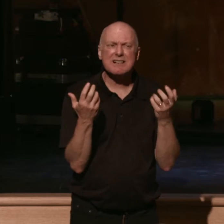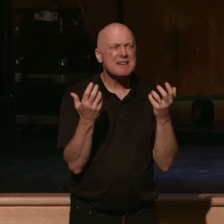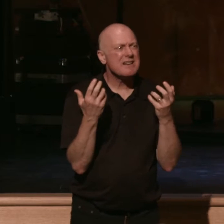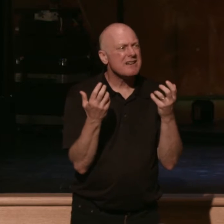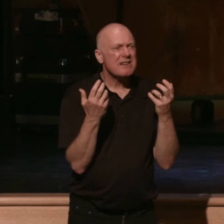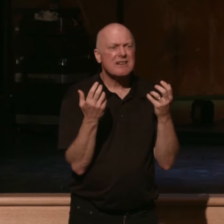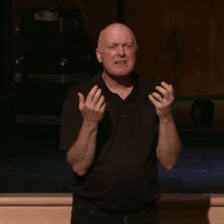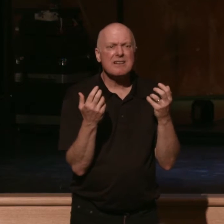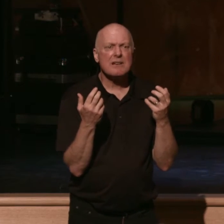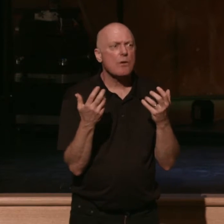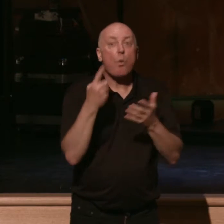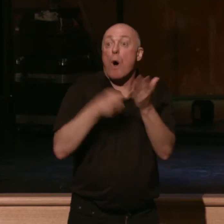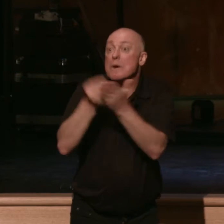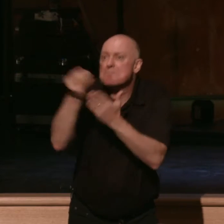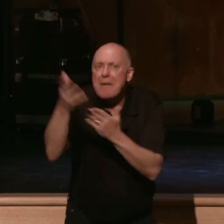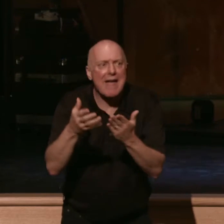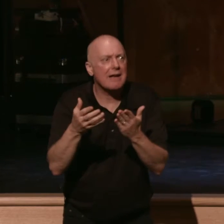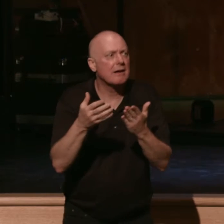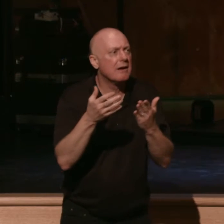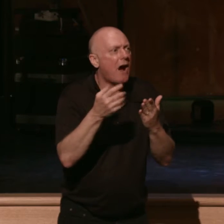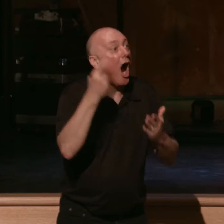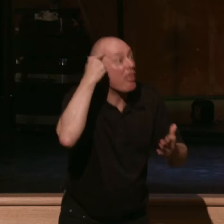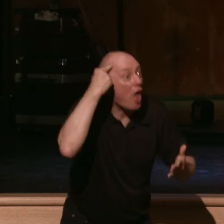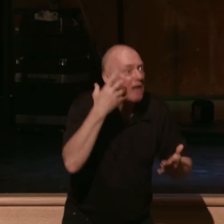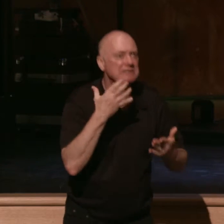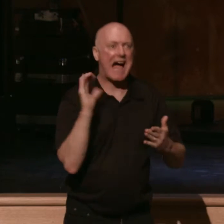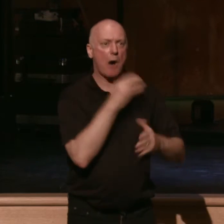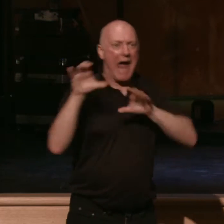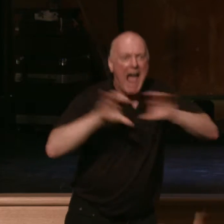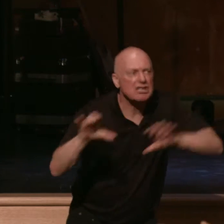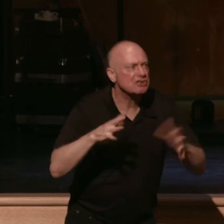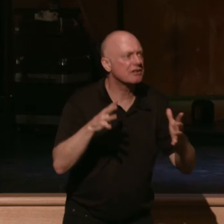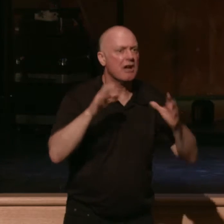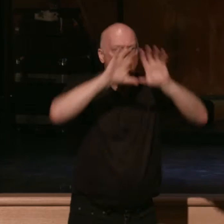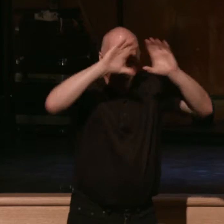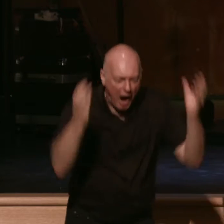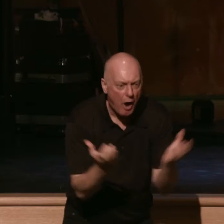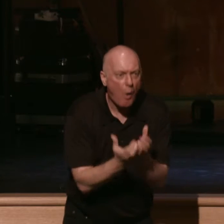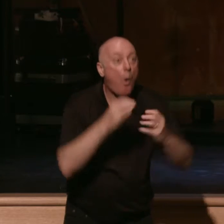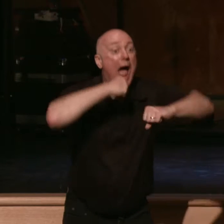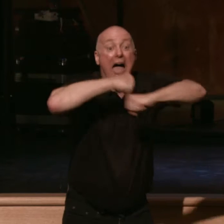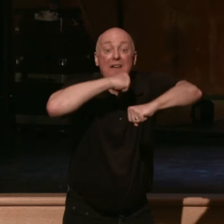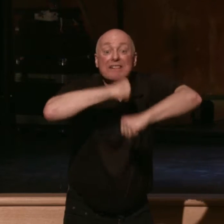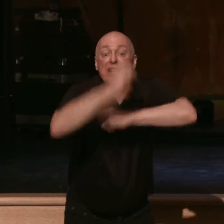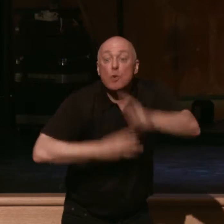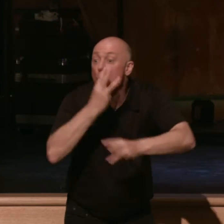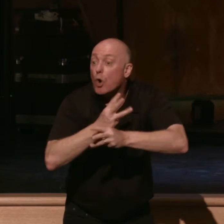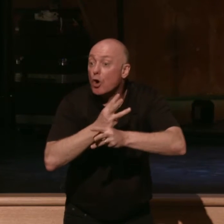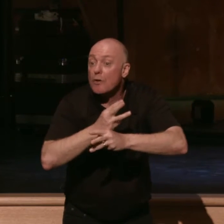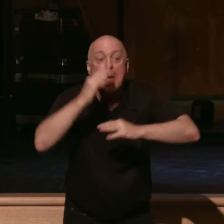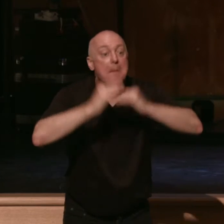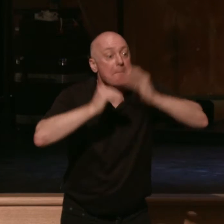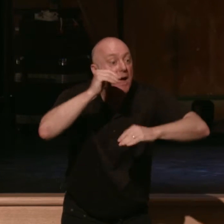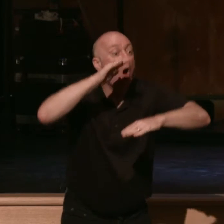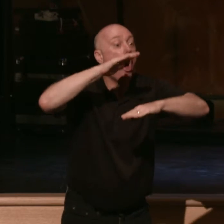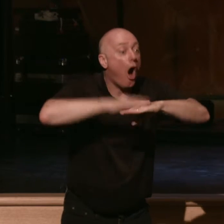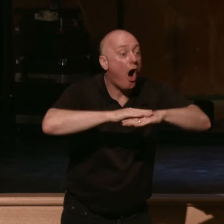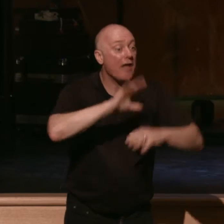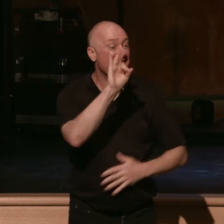us in what we spend. It drives our thoughts. It drives our actions. The entire advertising world is built upon the fact that